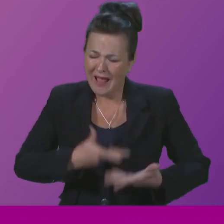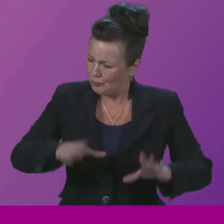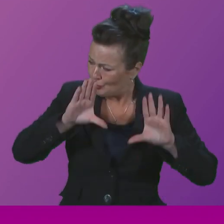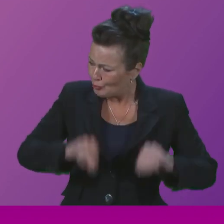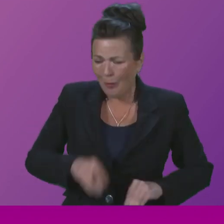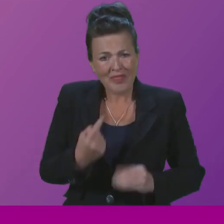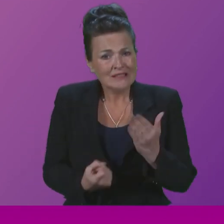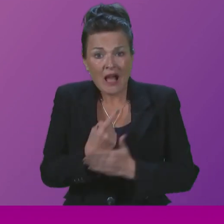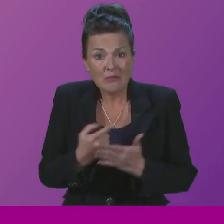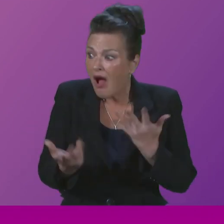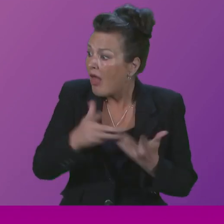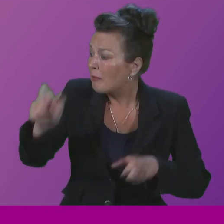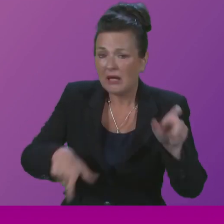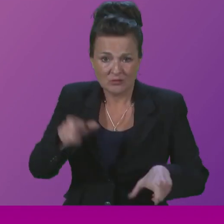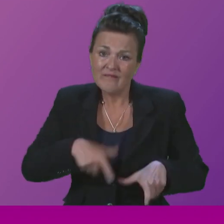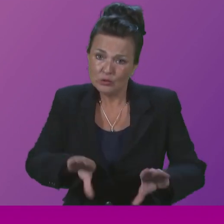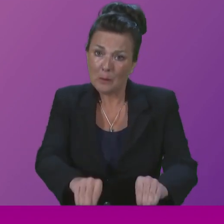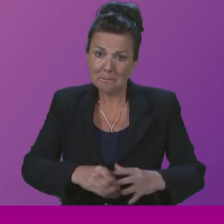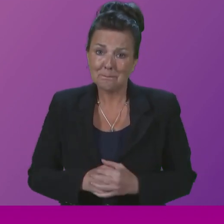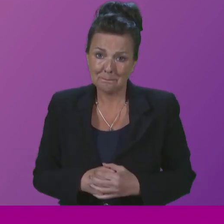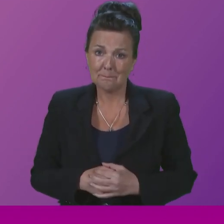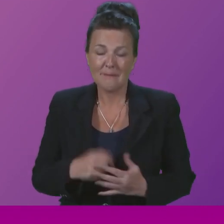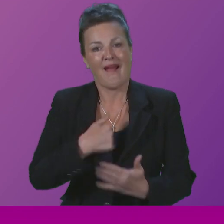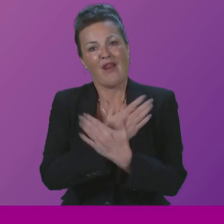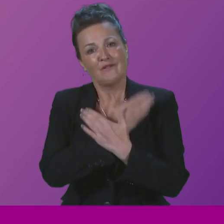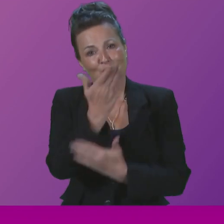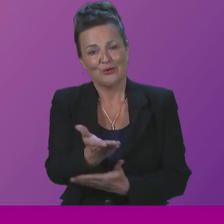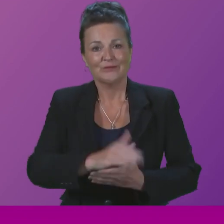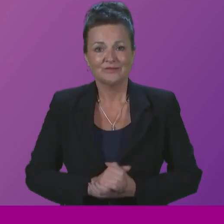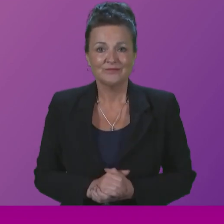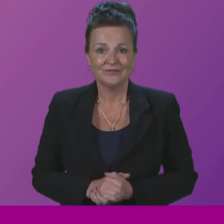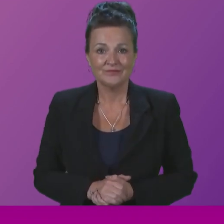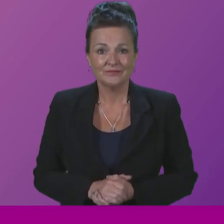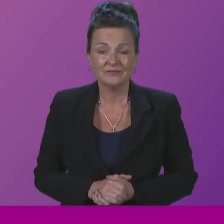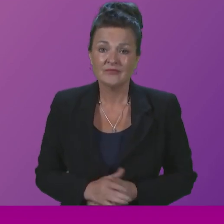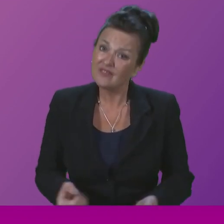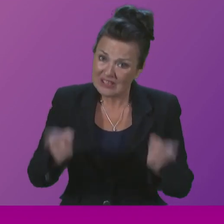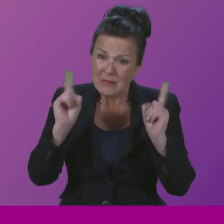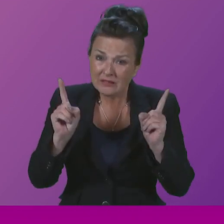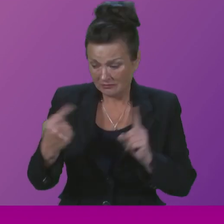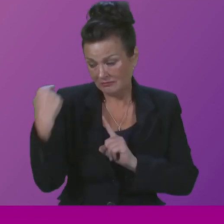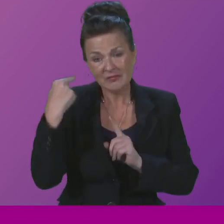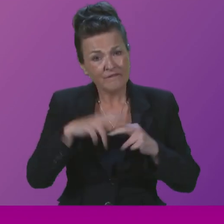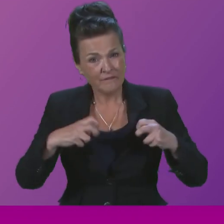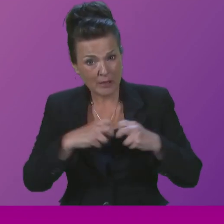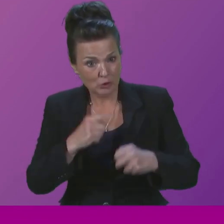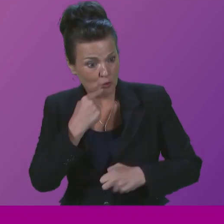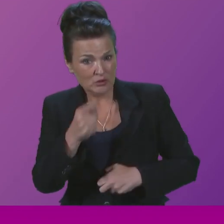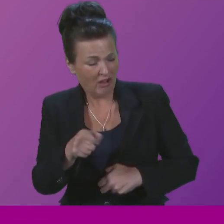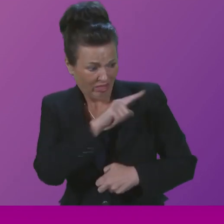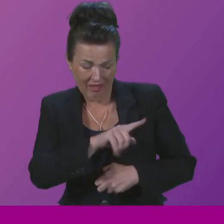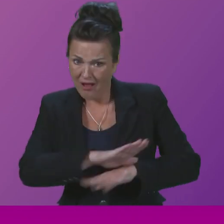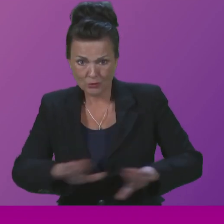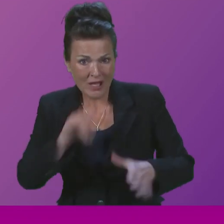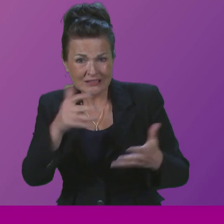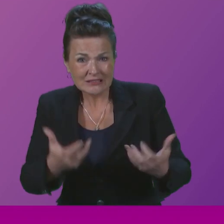happening to anyone else. I love you. First Minister, in February, you said Anne's case was unacceptable.